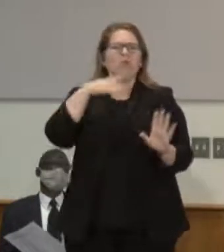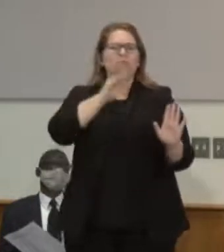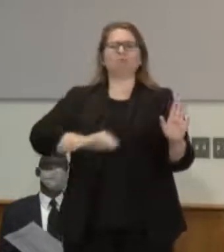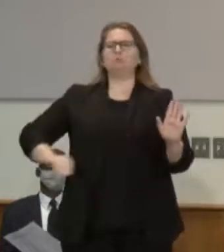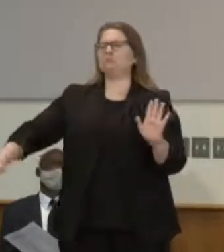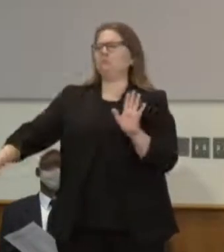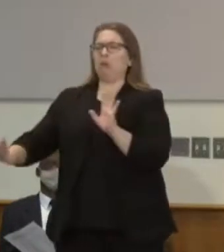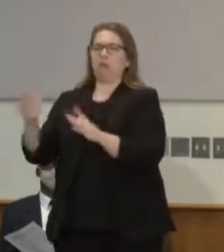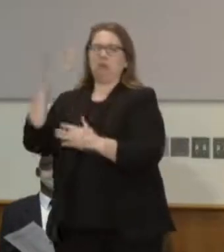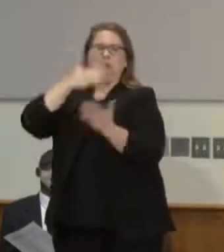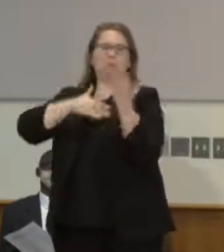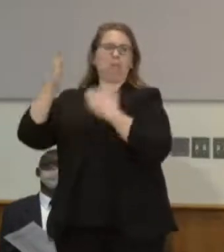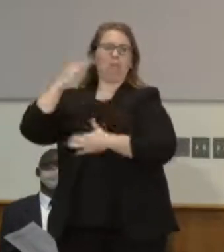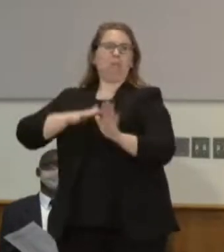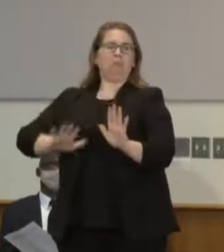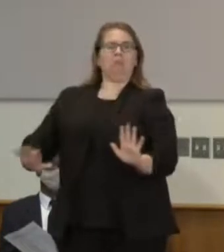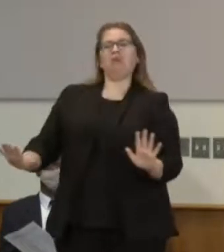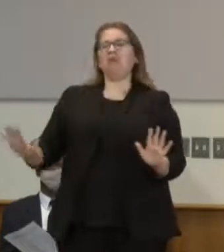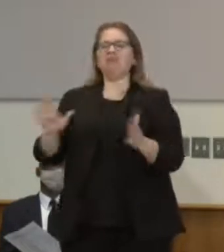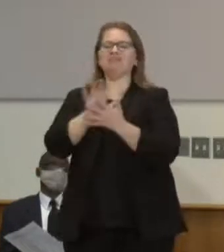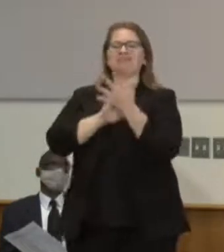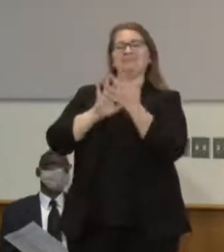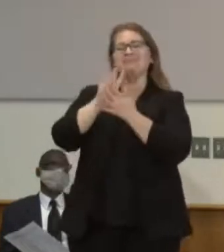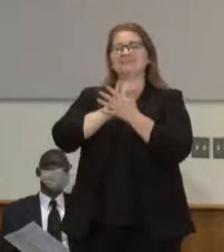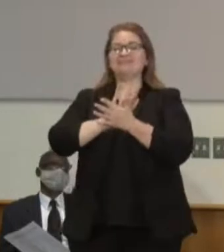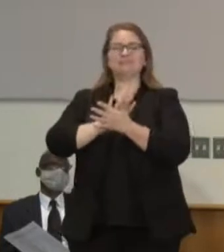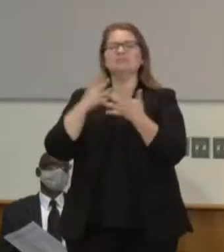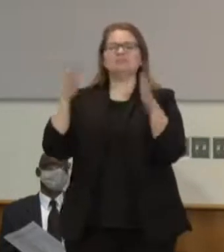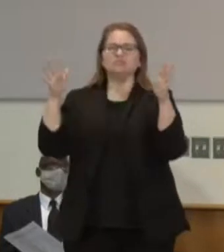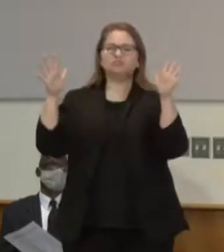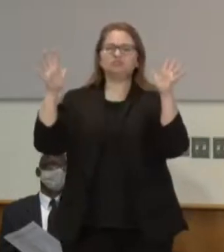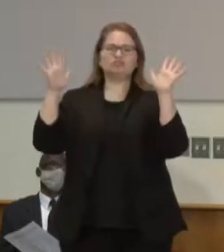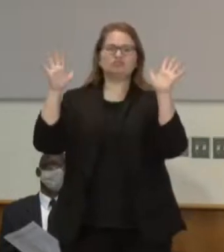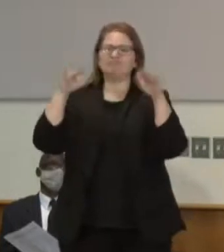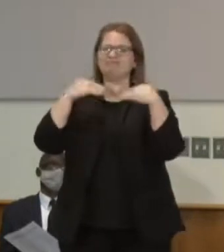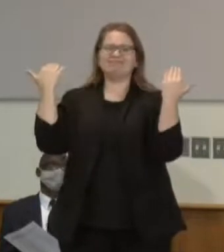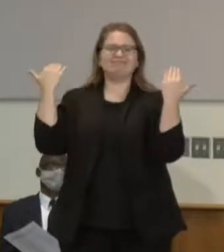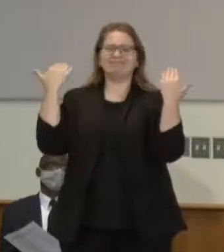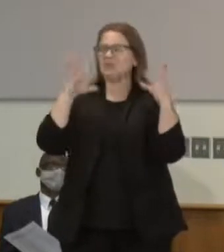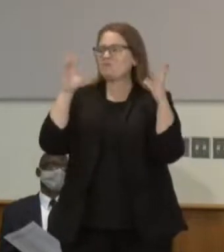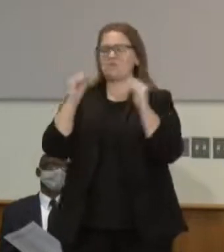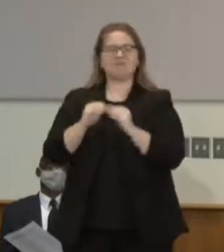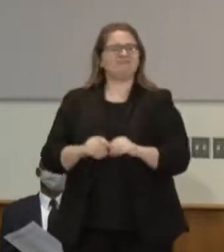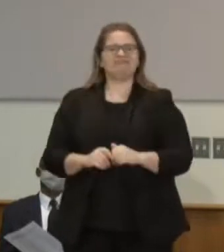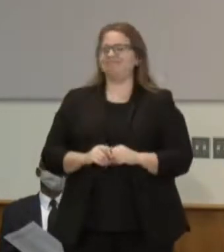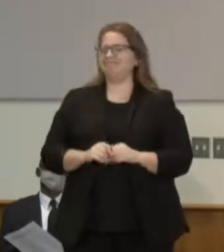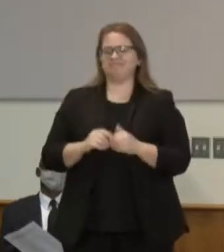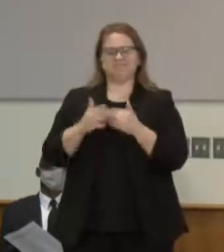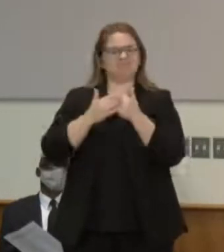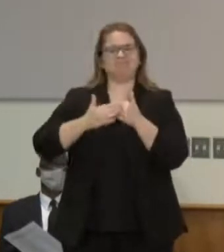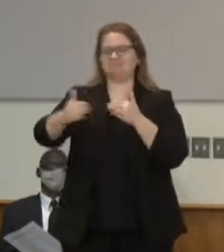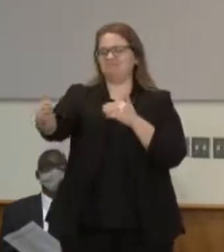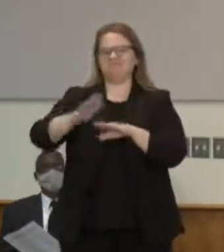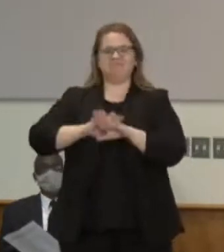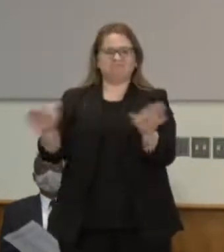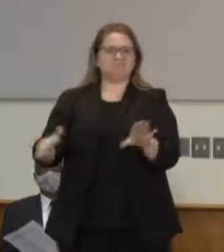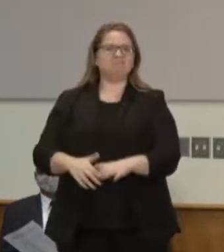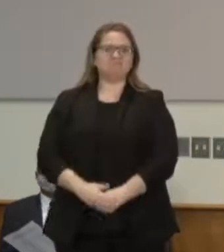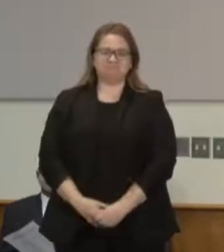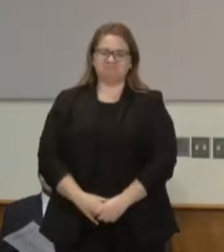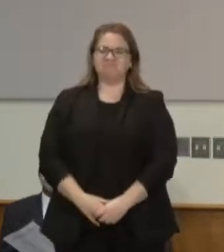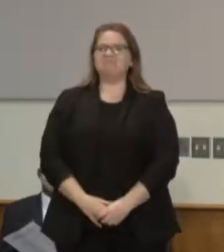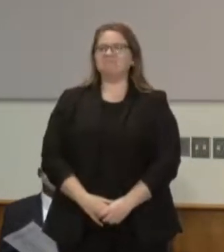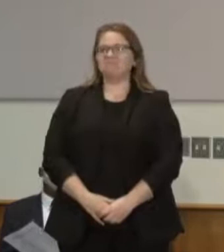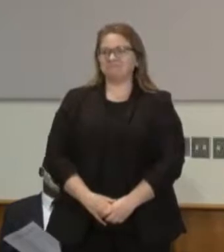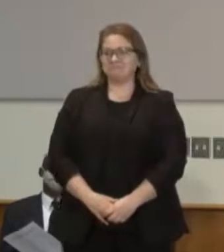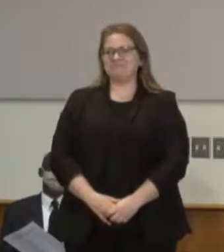about it so we are done with those kinds of processes it is interesting and I